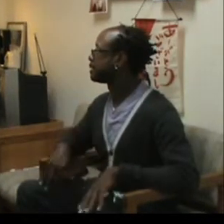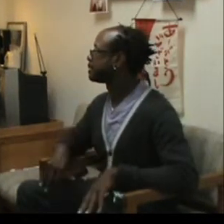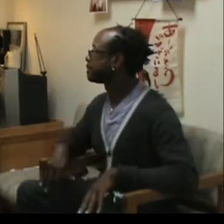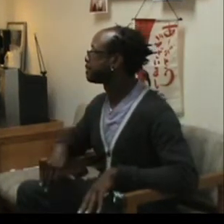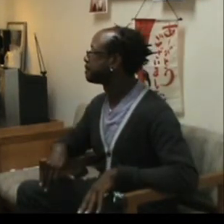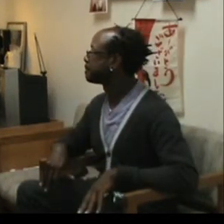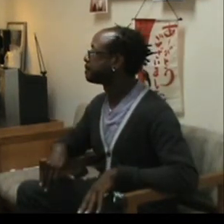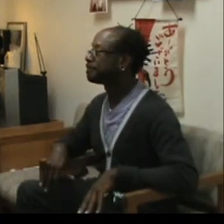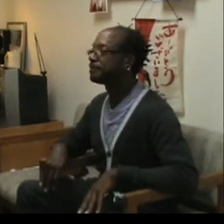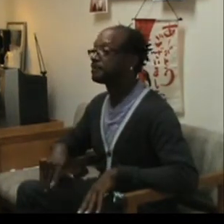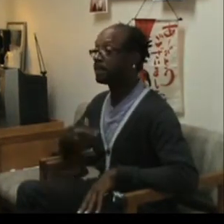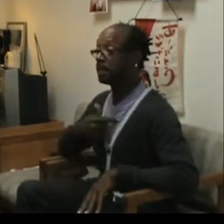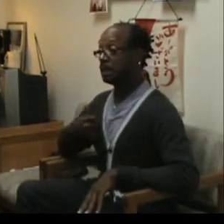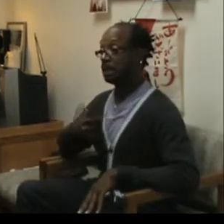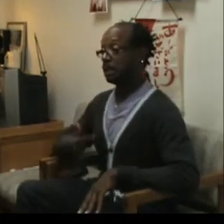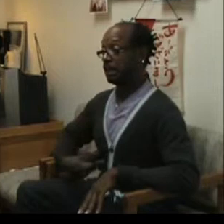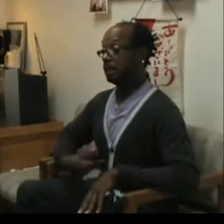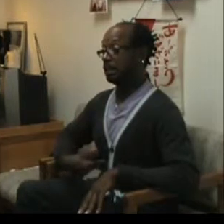In Chinese medicine, we look at the tongue.